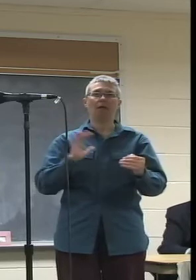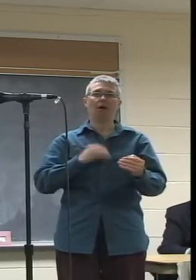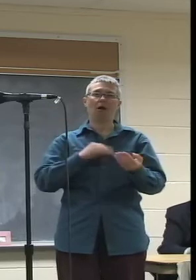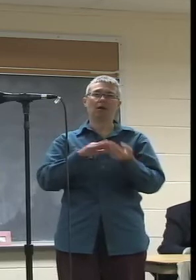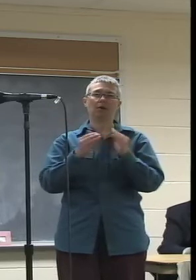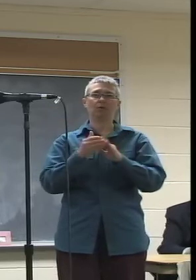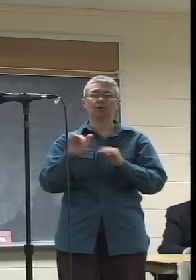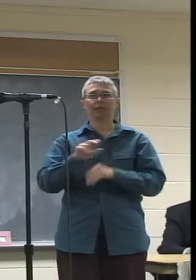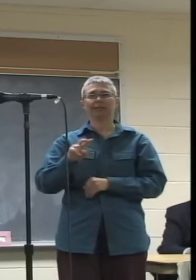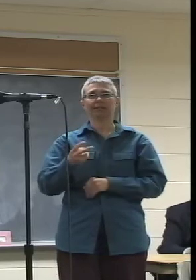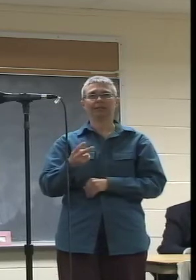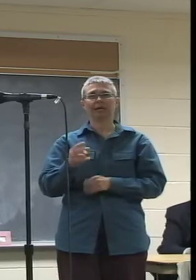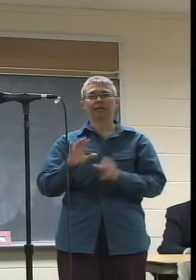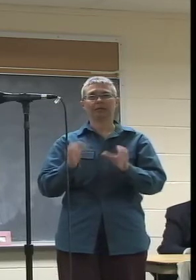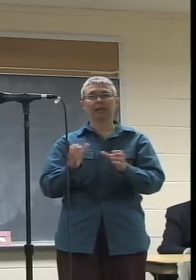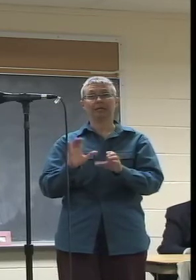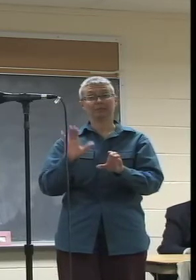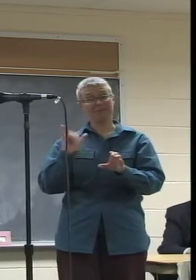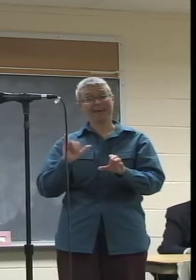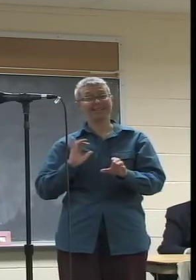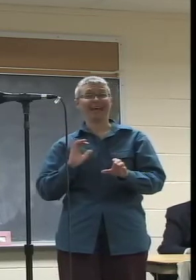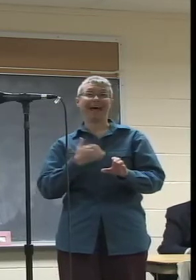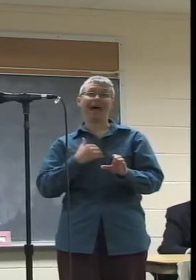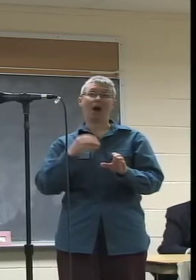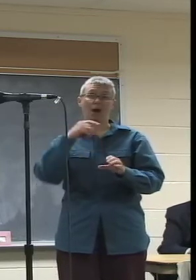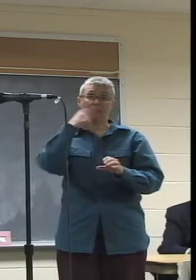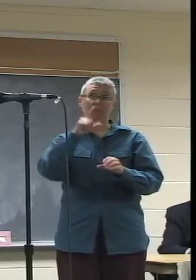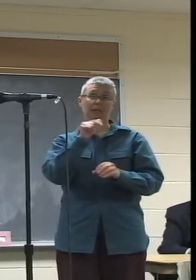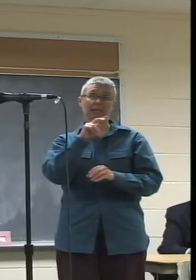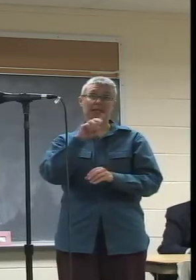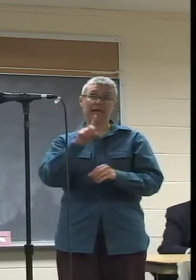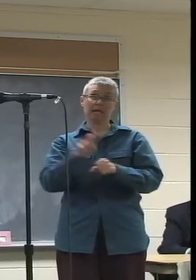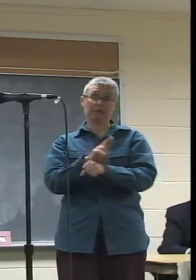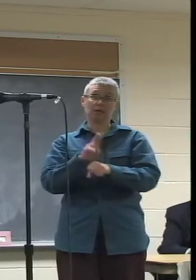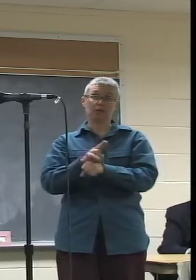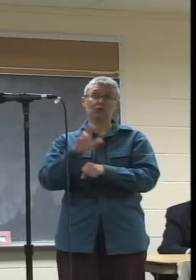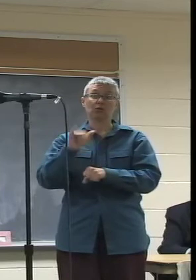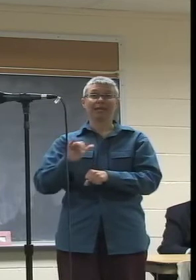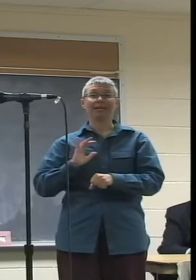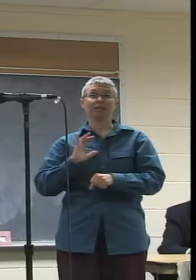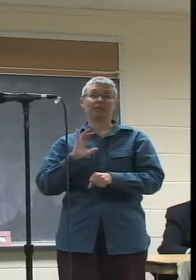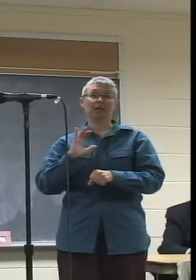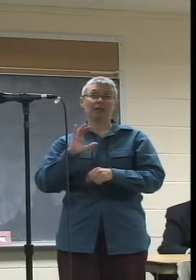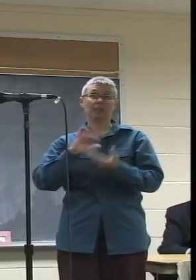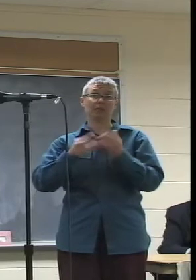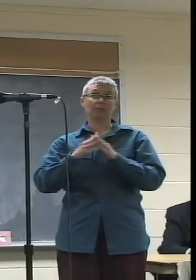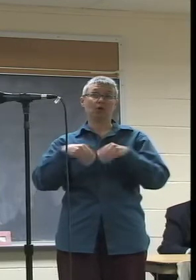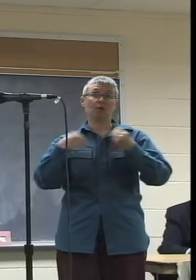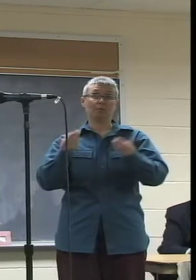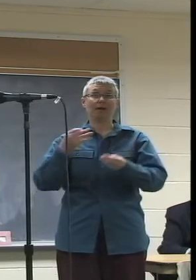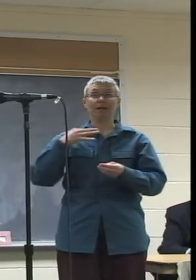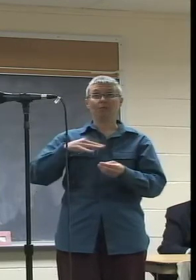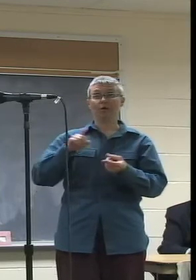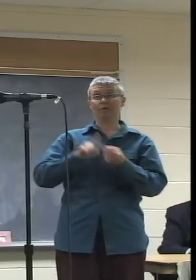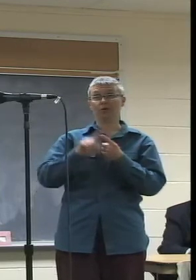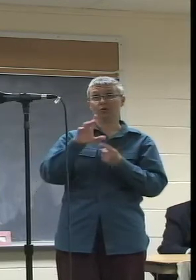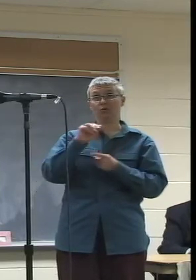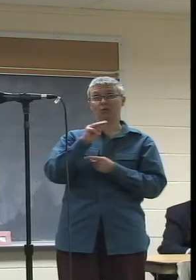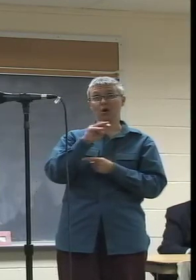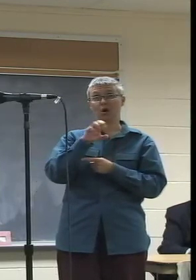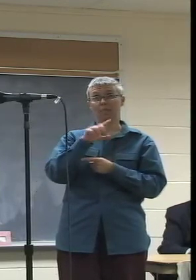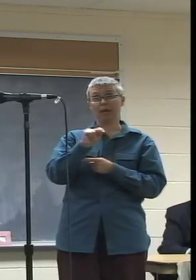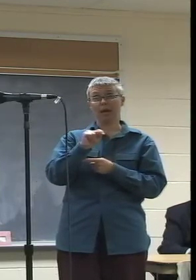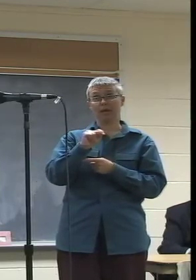the community whose public land is being used. And that's the community that is actually providing profit for Comcast as a cable provider. I'd hope that